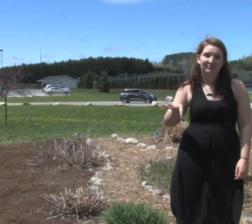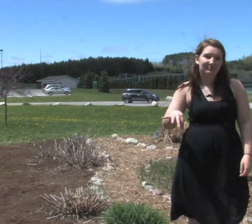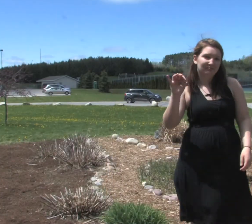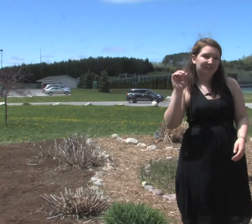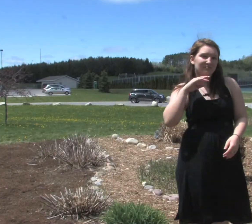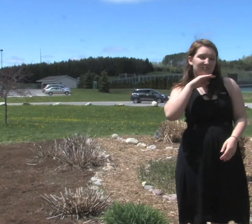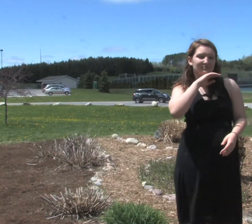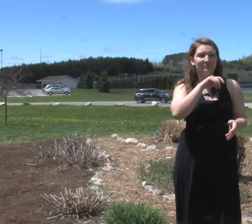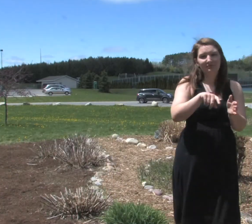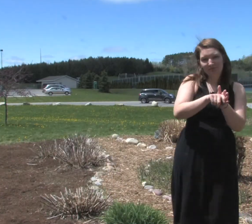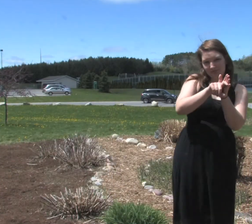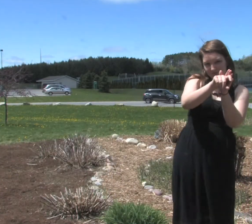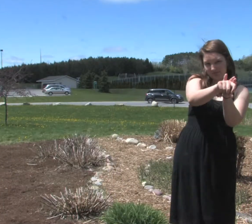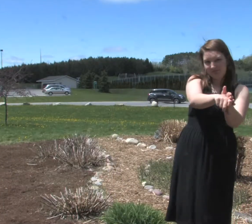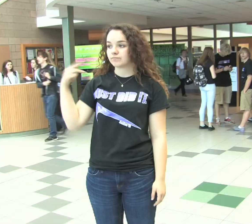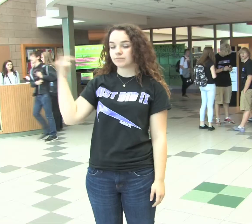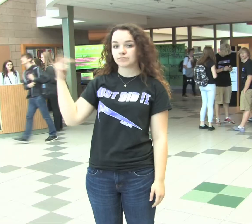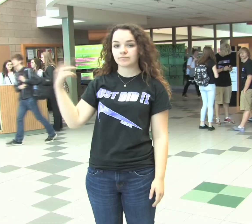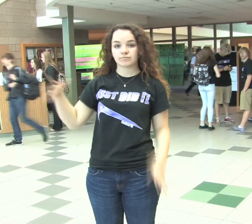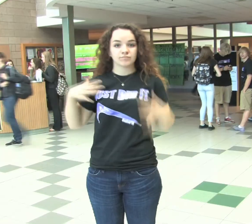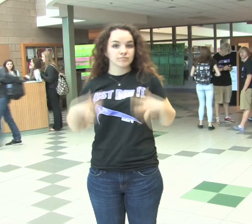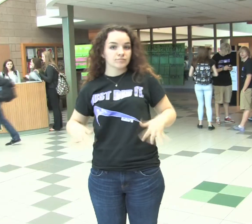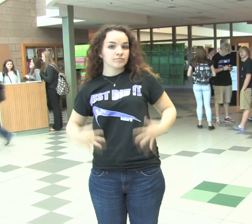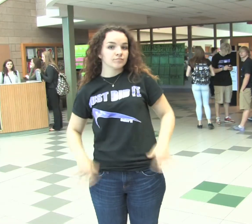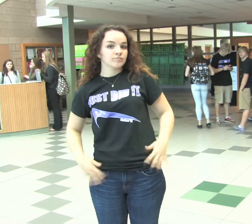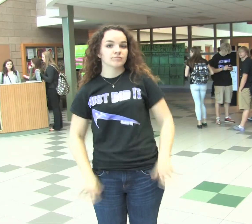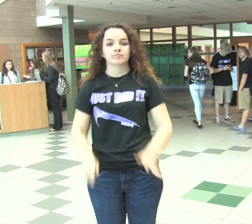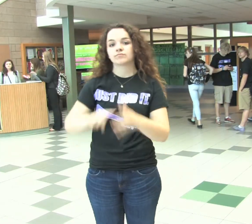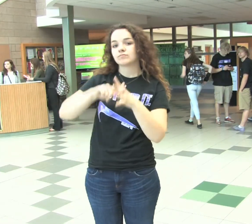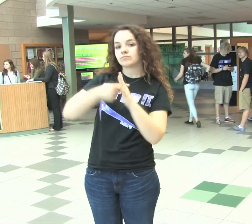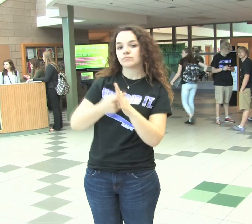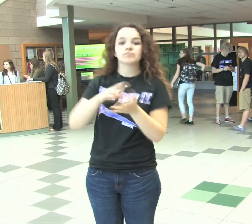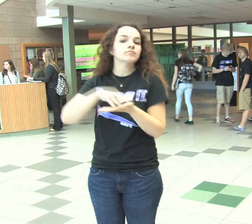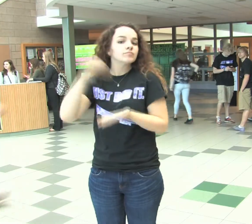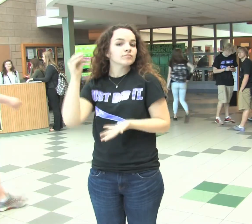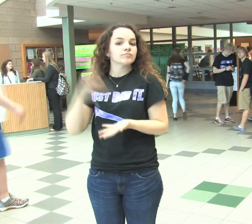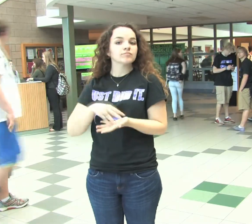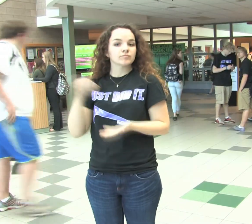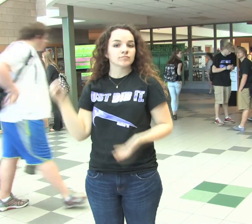chasing all the ants and worms We clean up and now it's time to learn